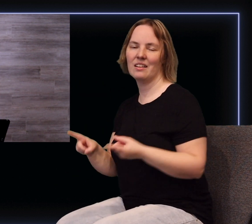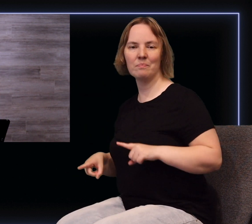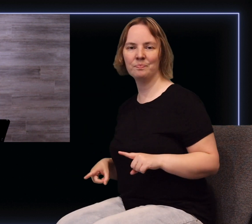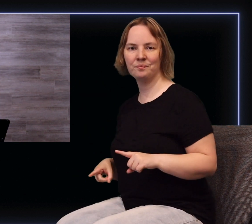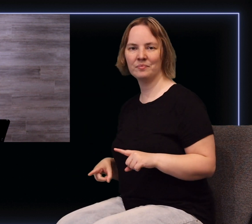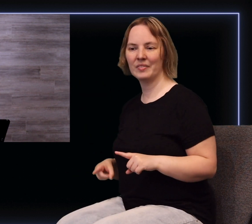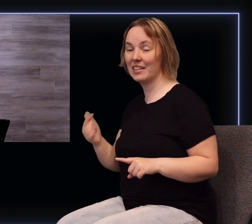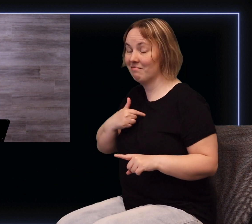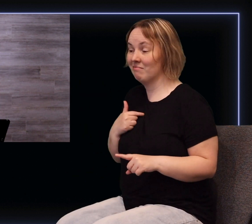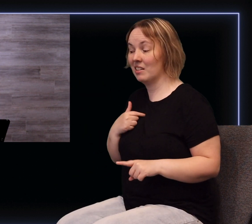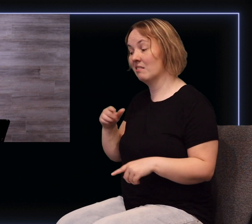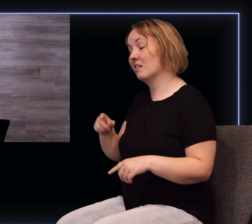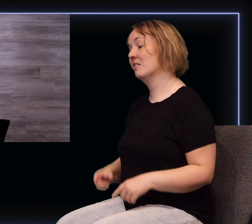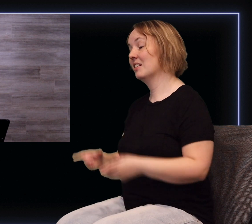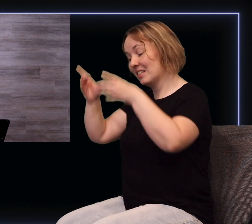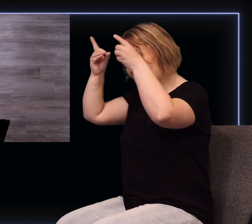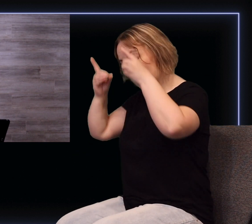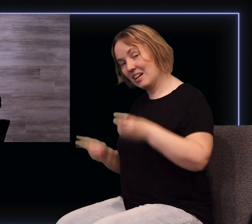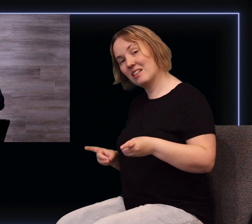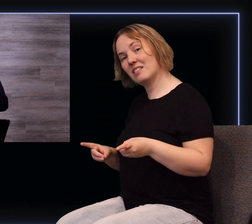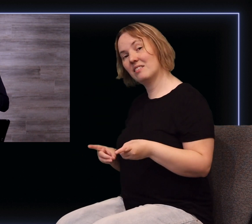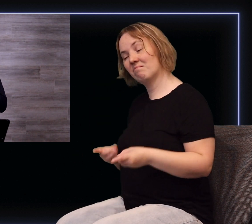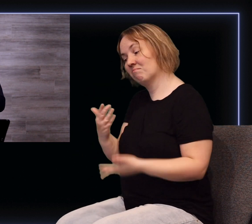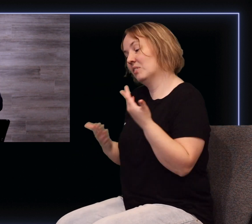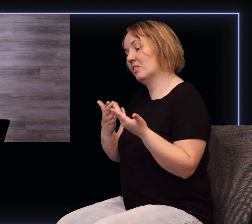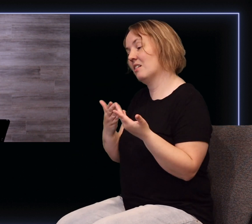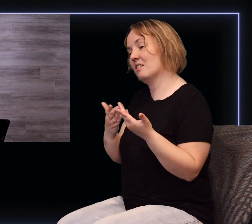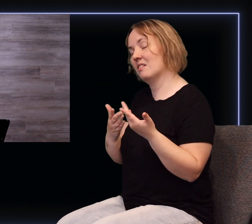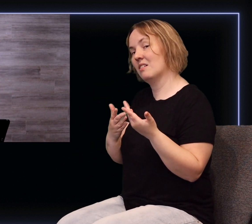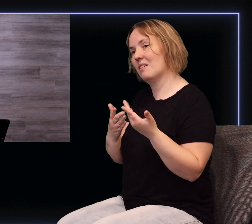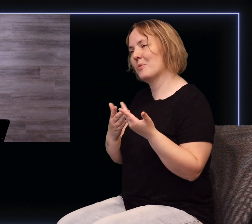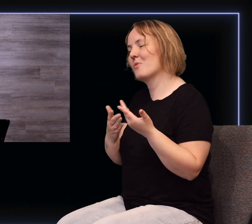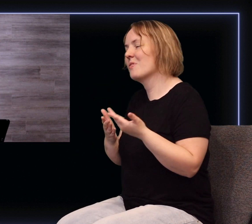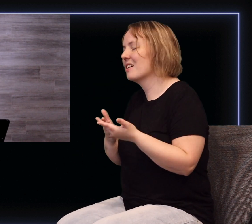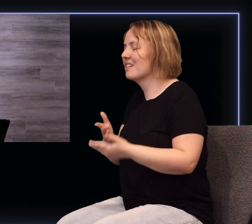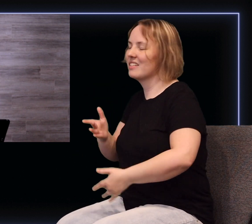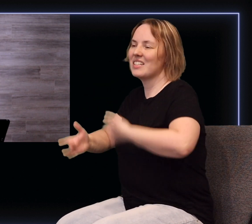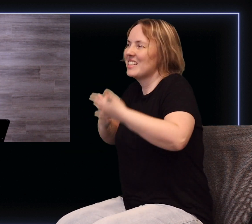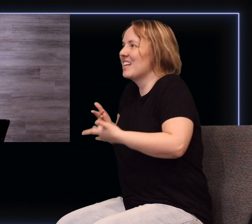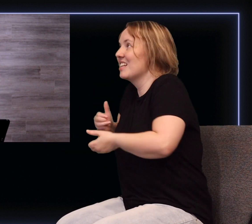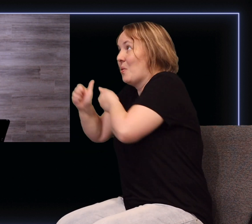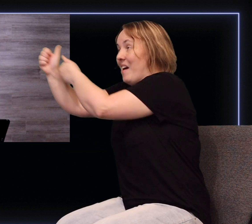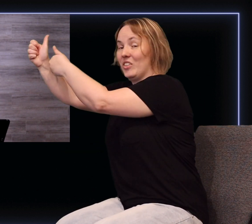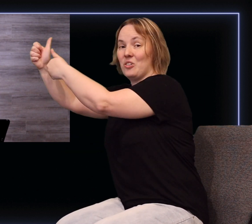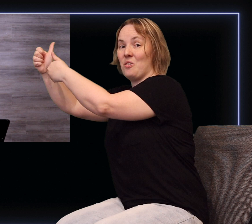consciously decide whether or not I am going to eagerly go after what it is that God is speaking to me about